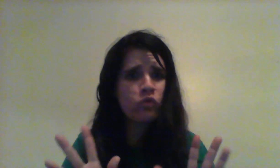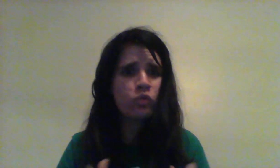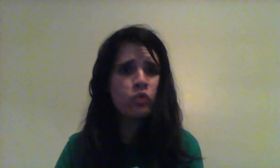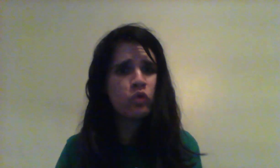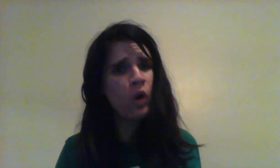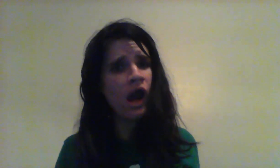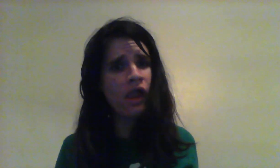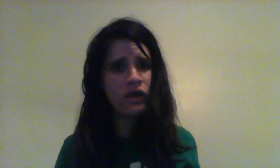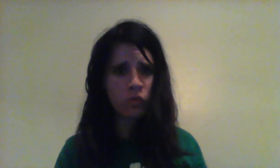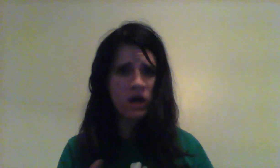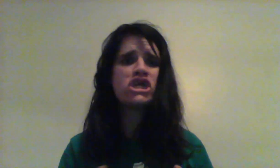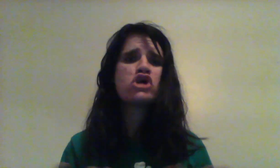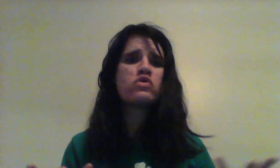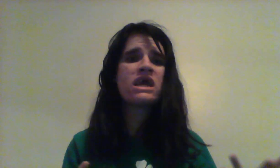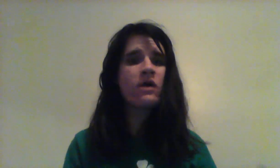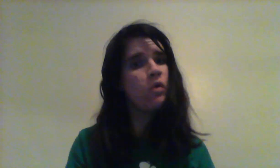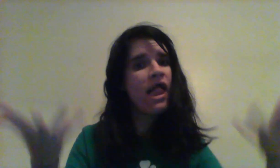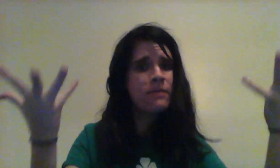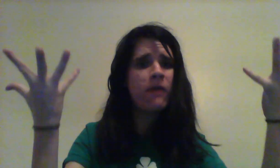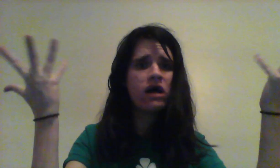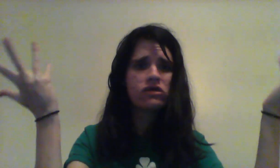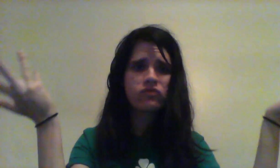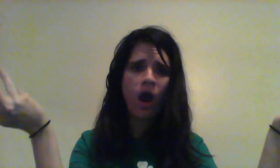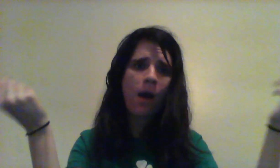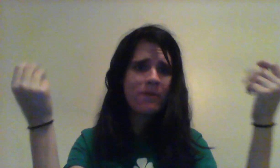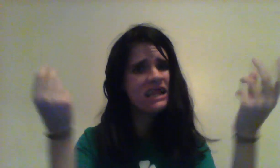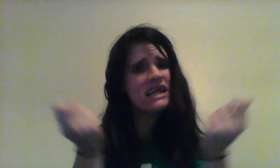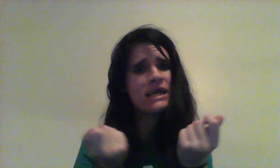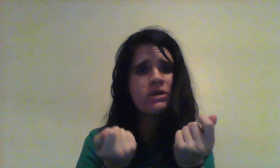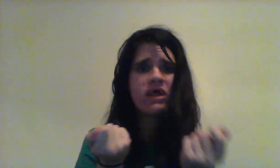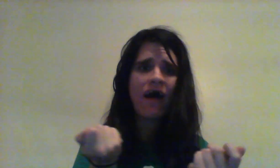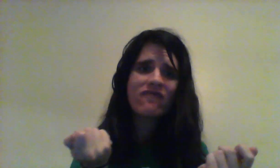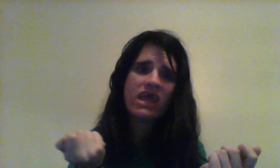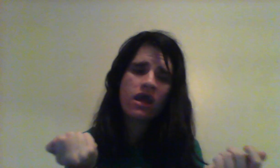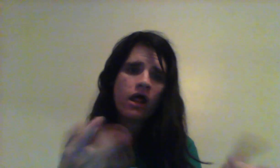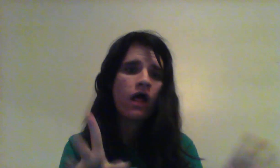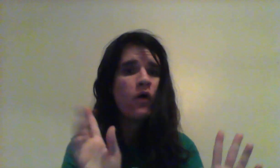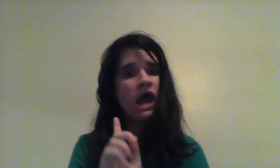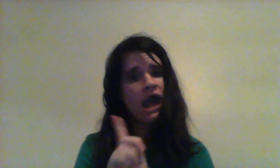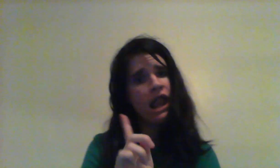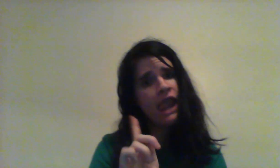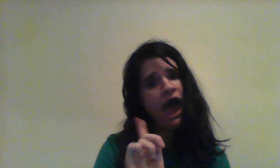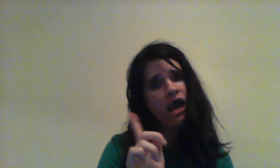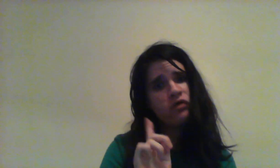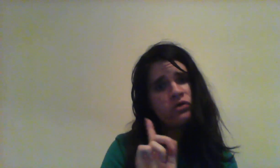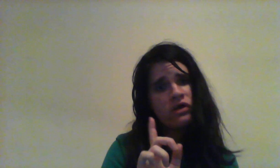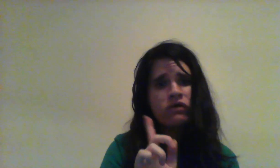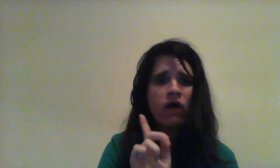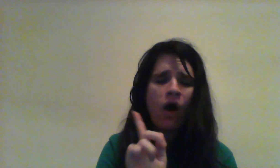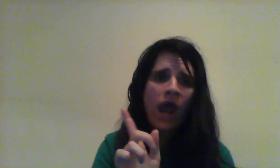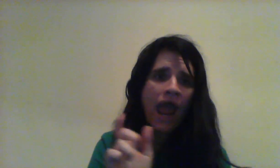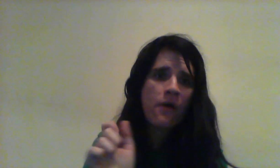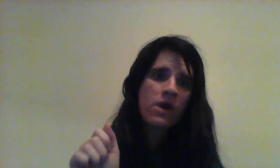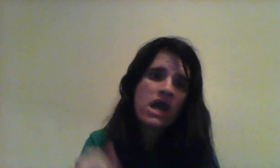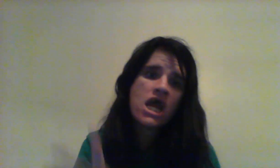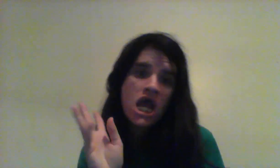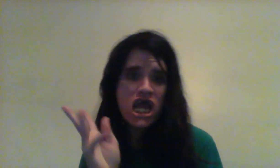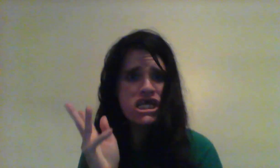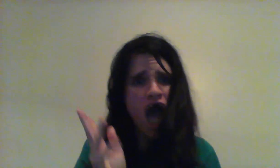This world is what you need Where the monsters roam and the demons all see Relax, don't you look so weary It's